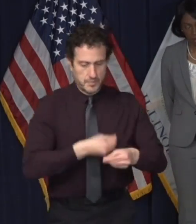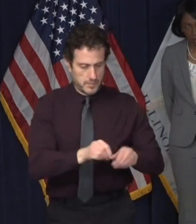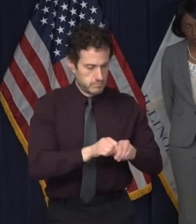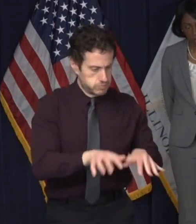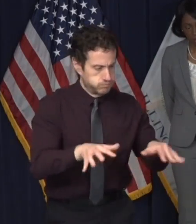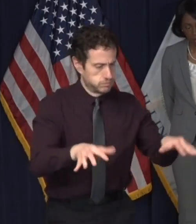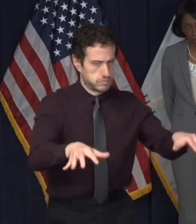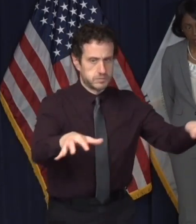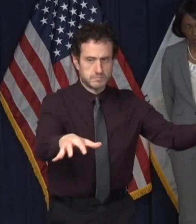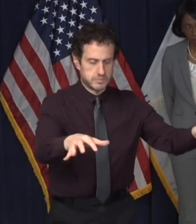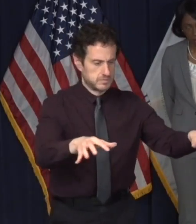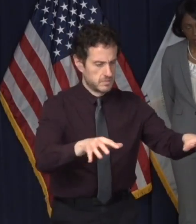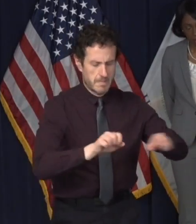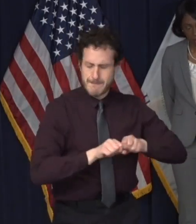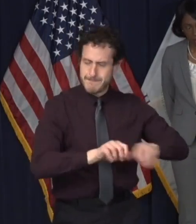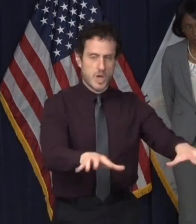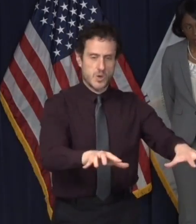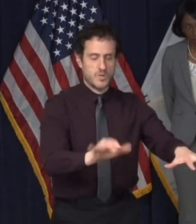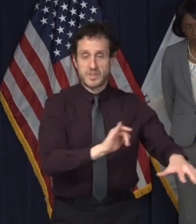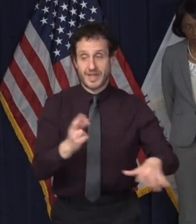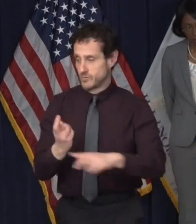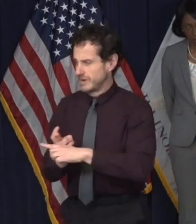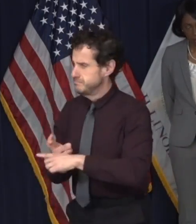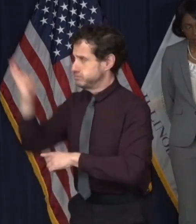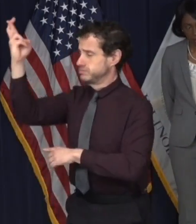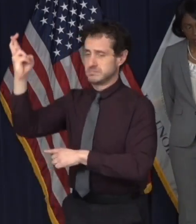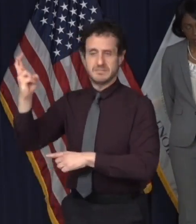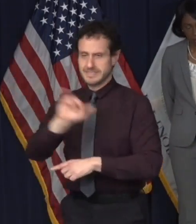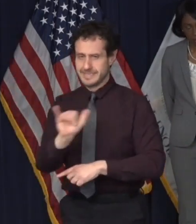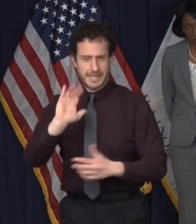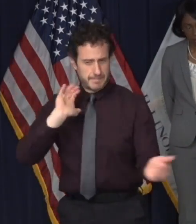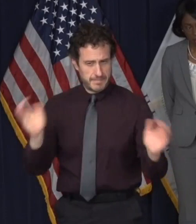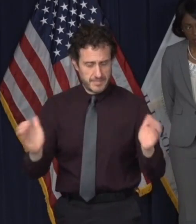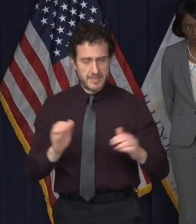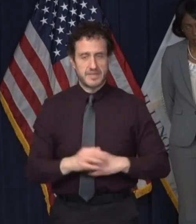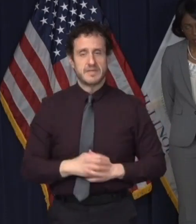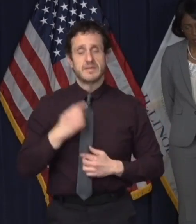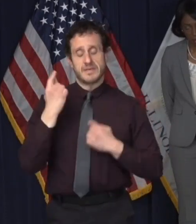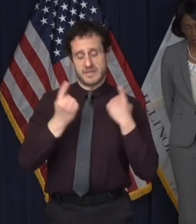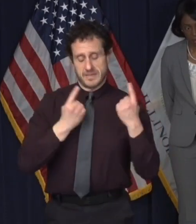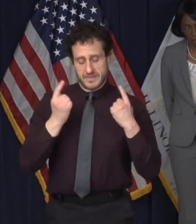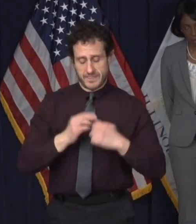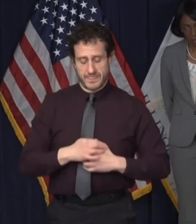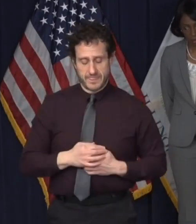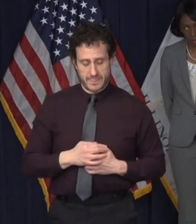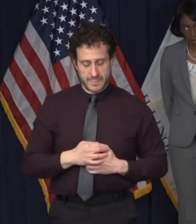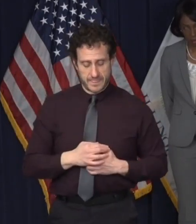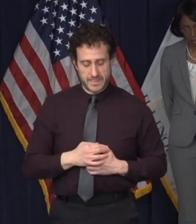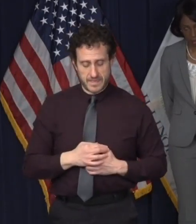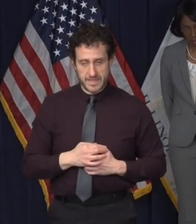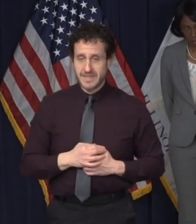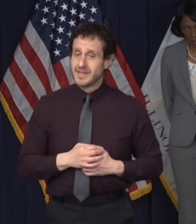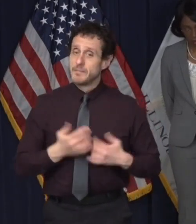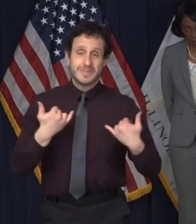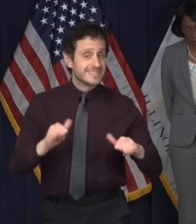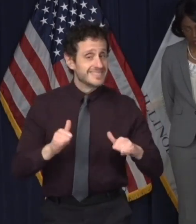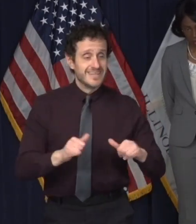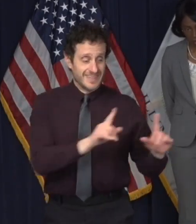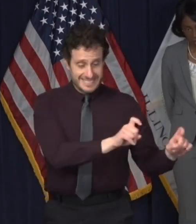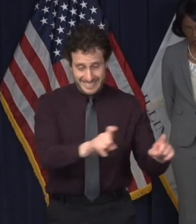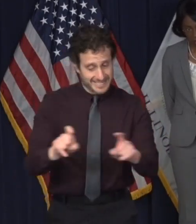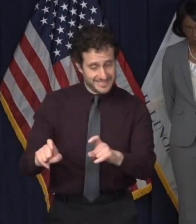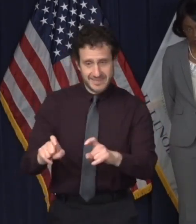than a rocket gathering speed. If this were not hard enough, consider that there was and still is a shortage of testing kits.